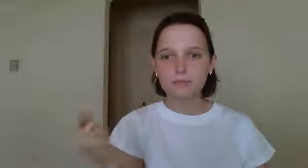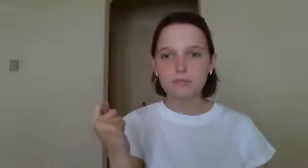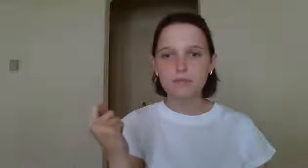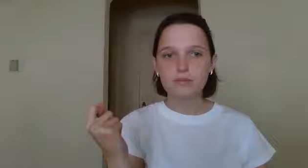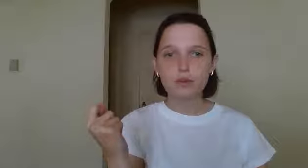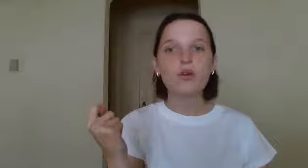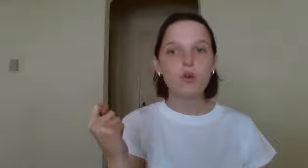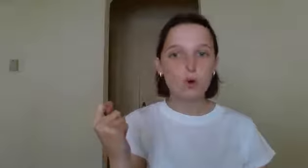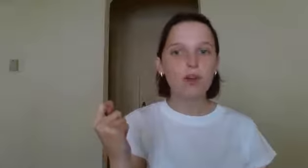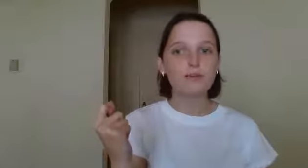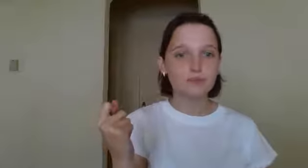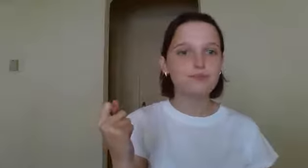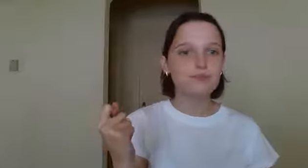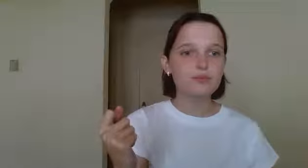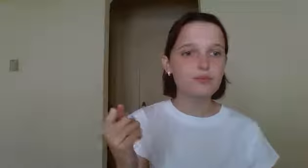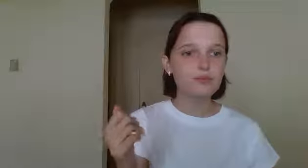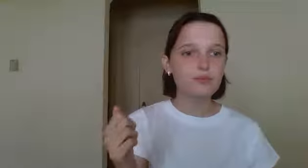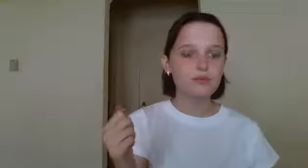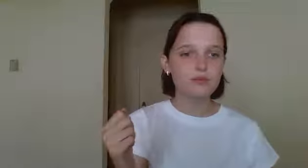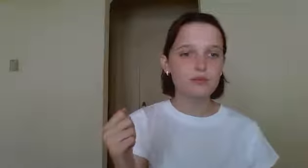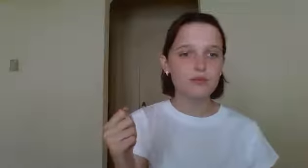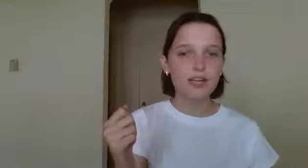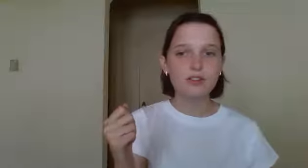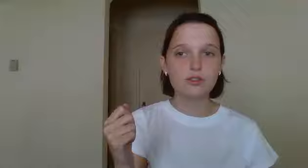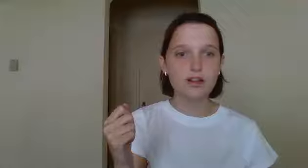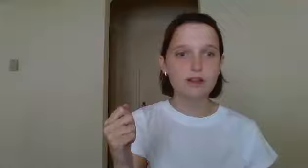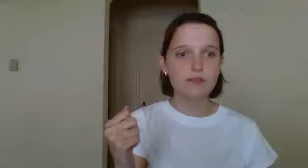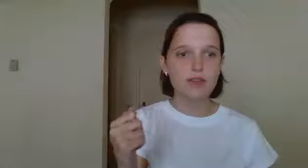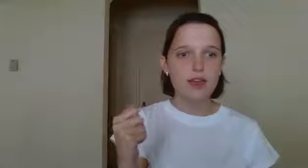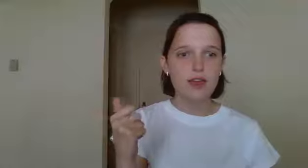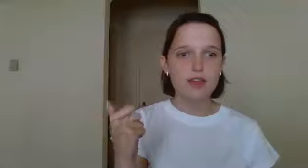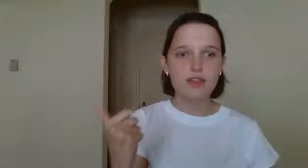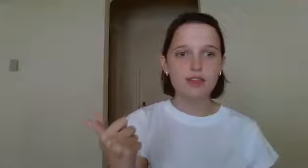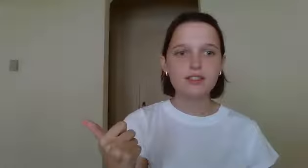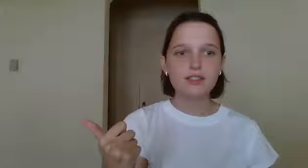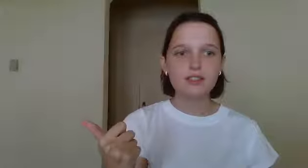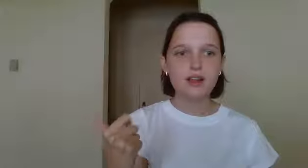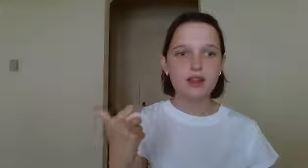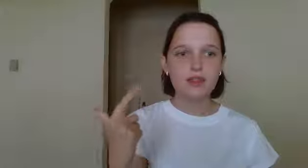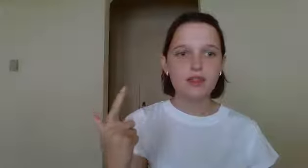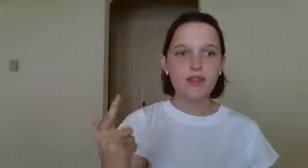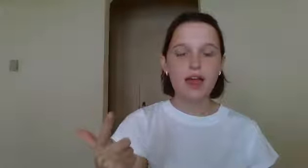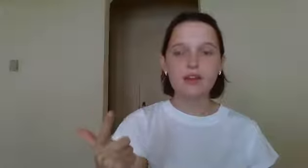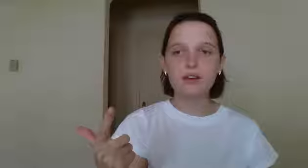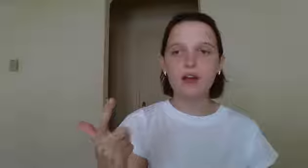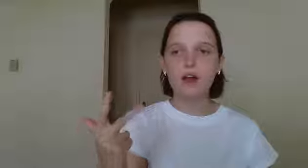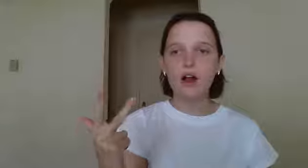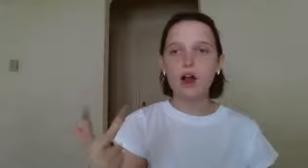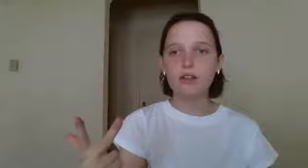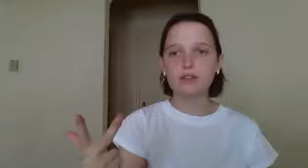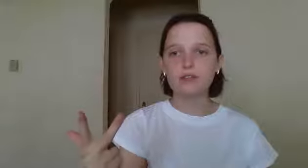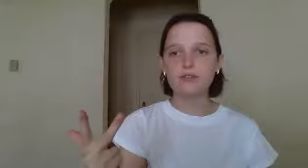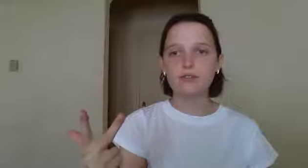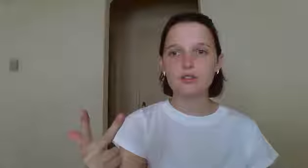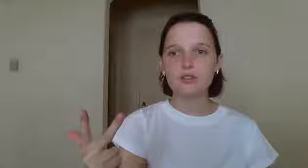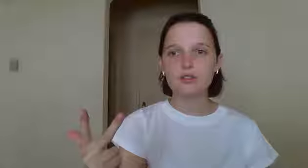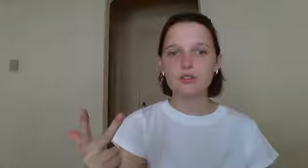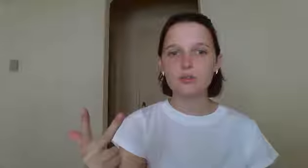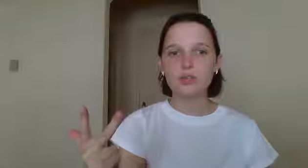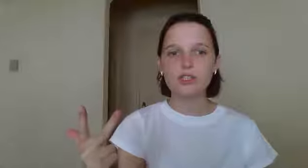Corn. Next three. This. Then. Olive. Which